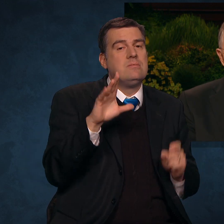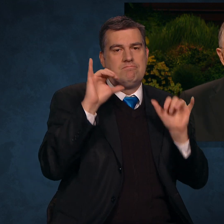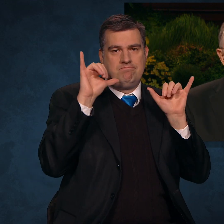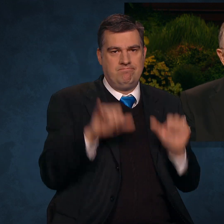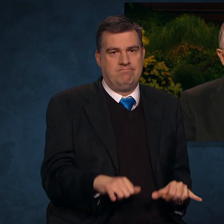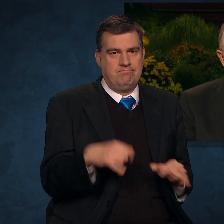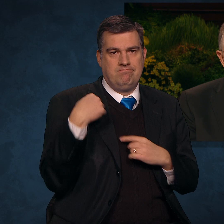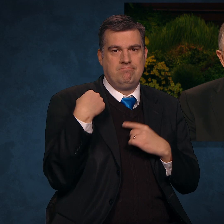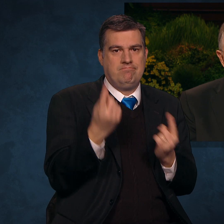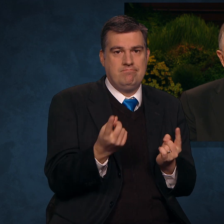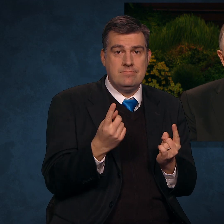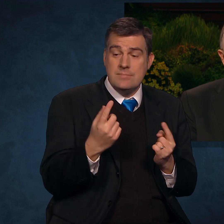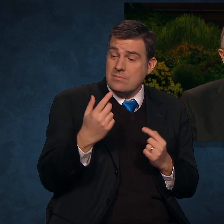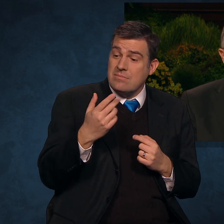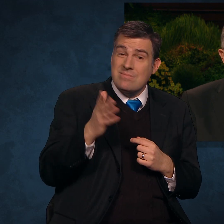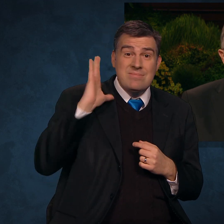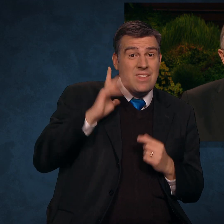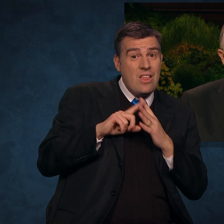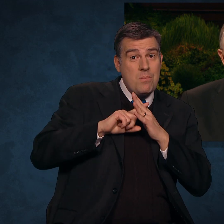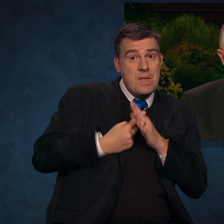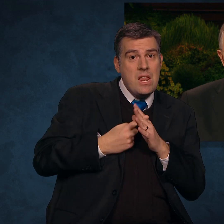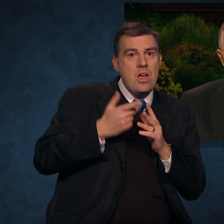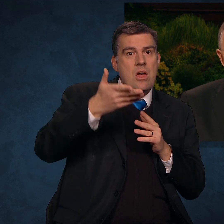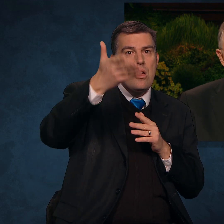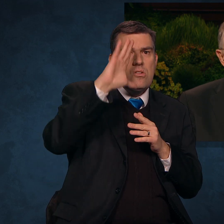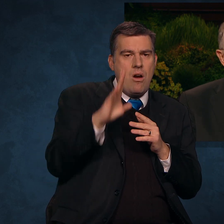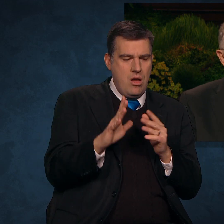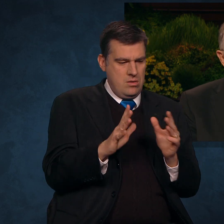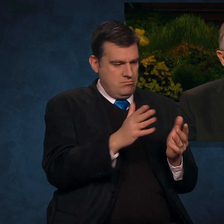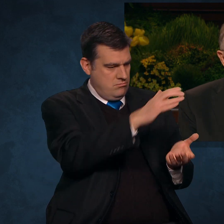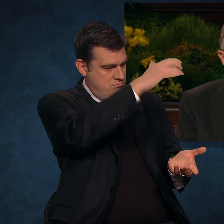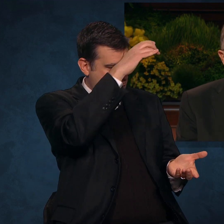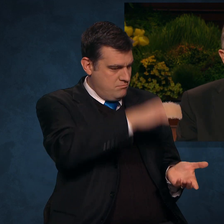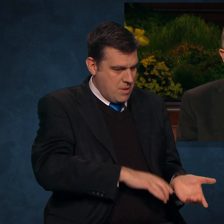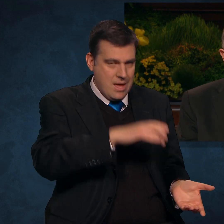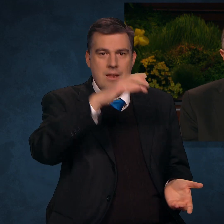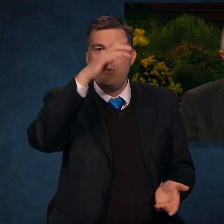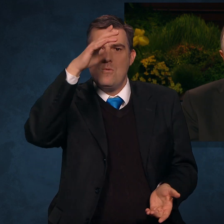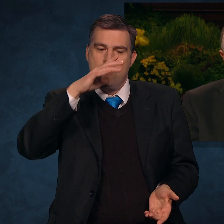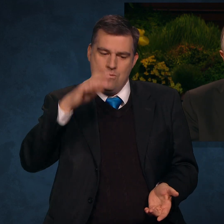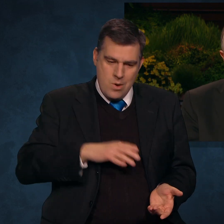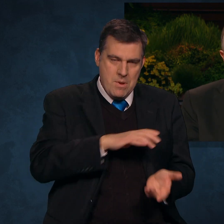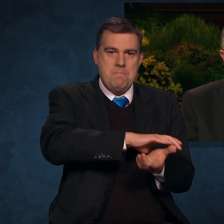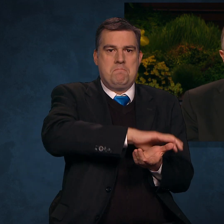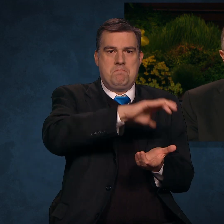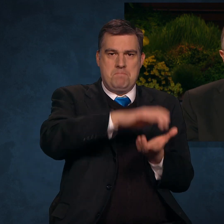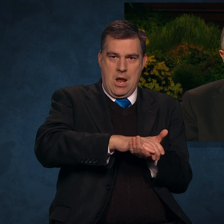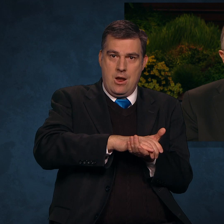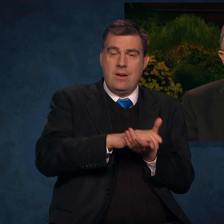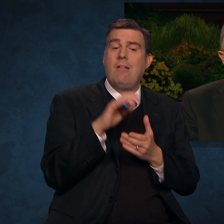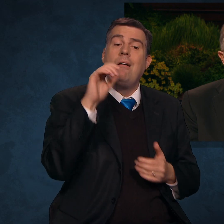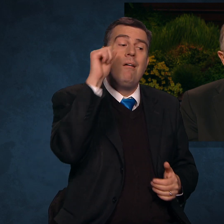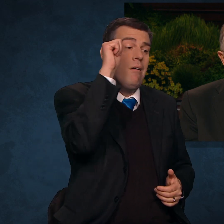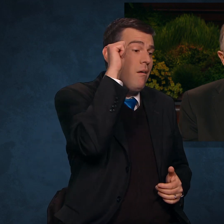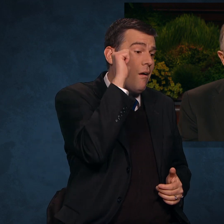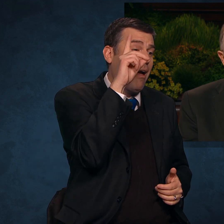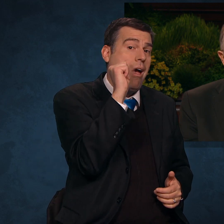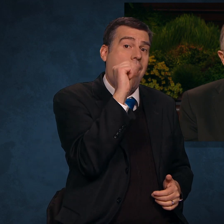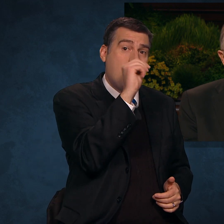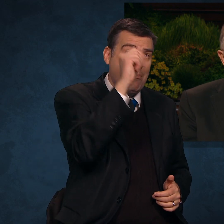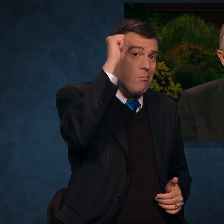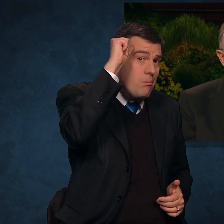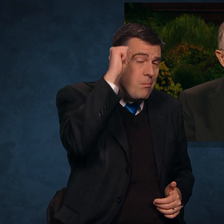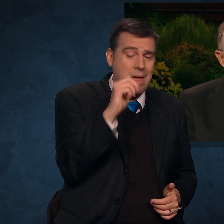In the very beginning, God initiated marriage between a man and a woman, Adam and Eve.